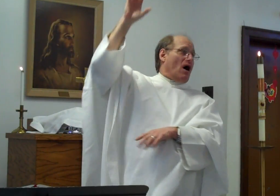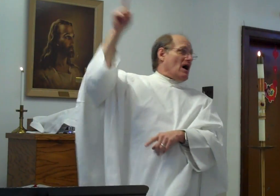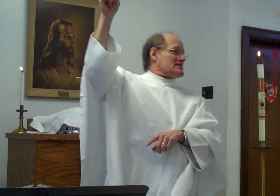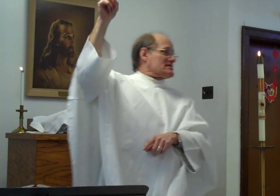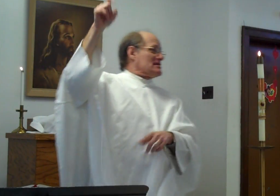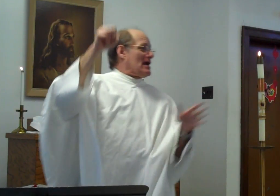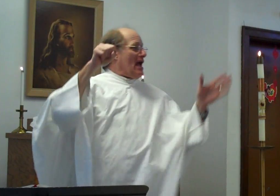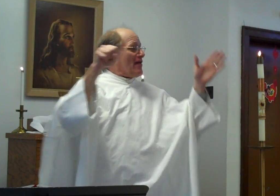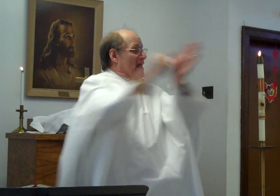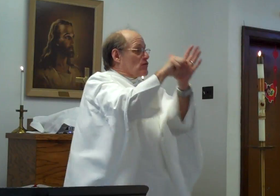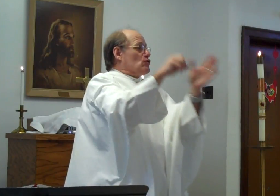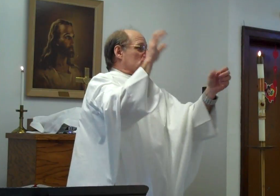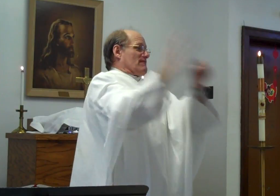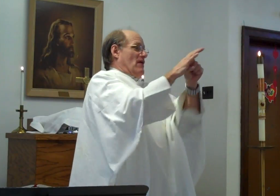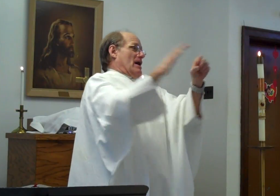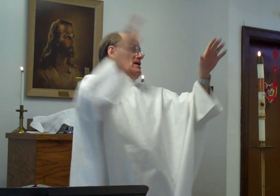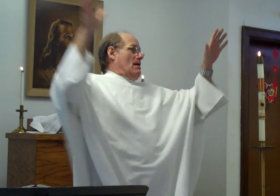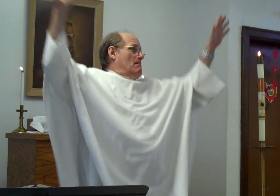cross. They crucified him.